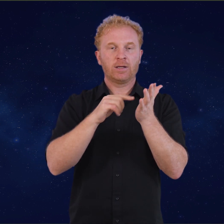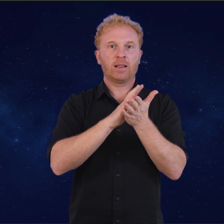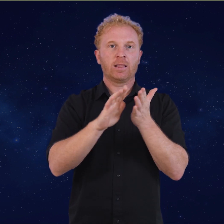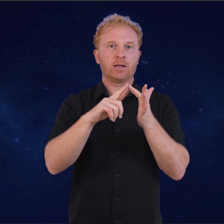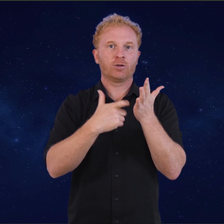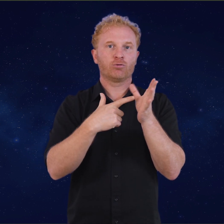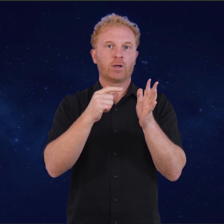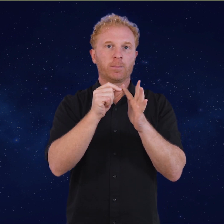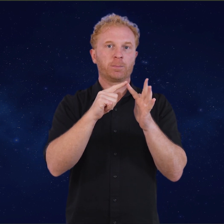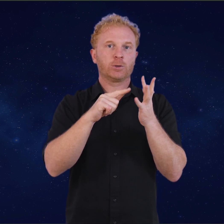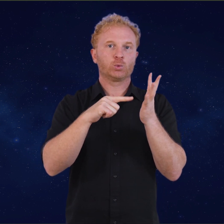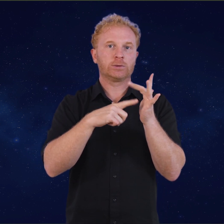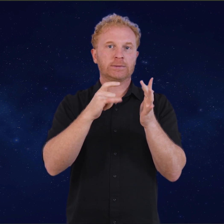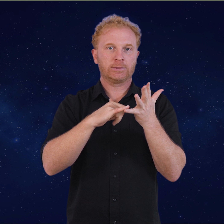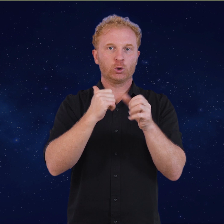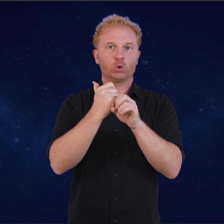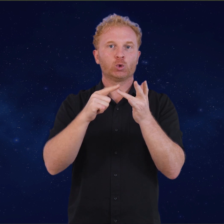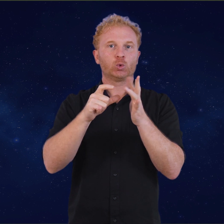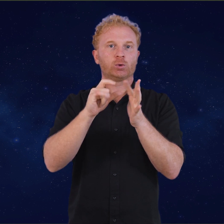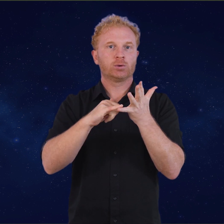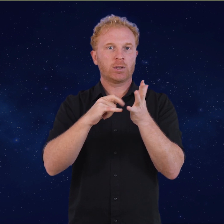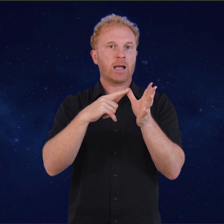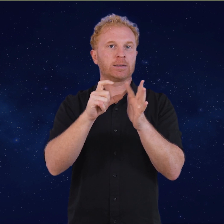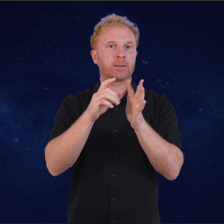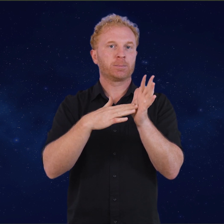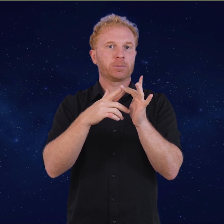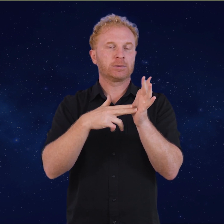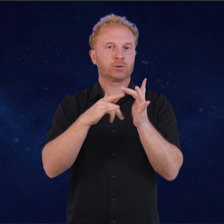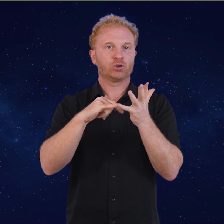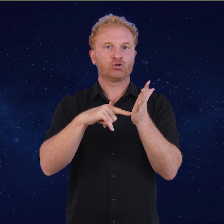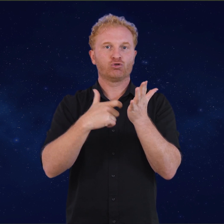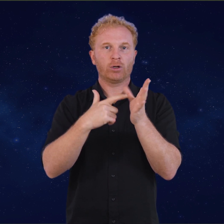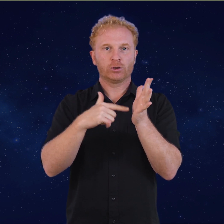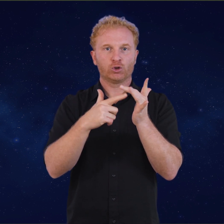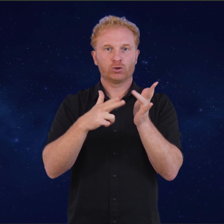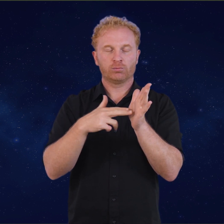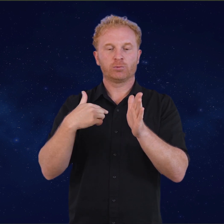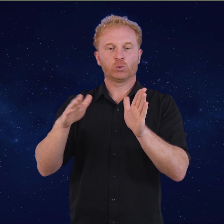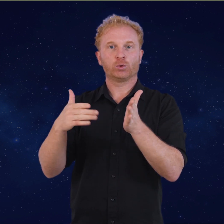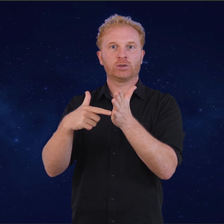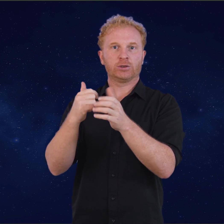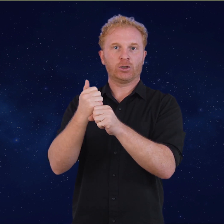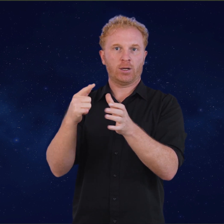Medicines Control Authority, the Therapeutic Goods Administration, or TGA for short,